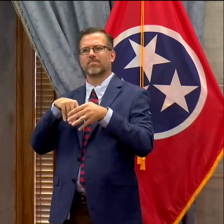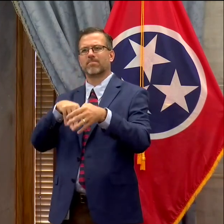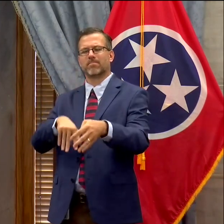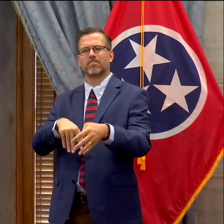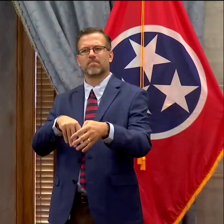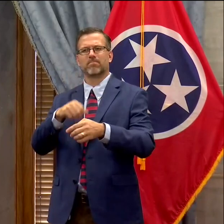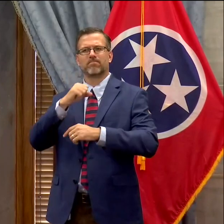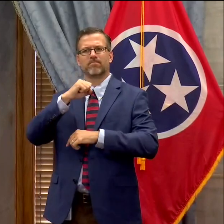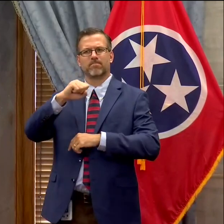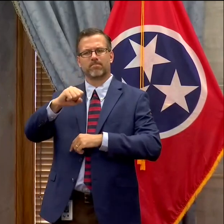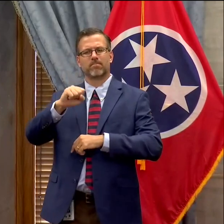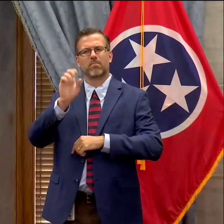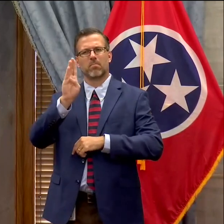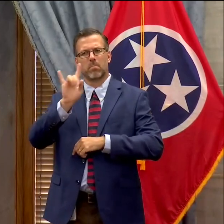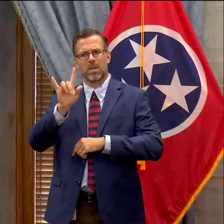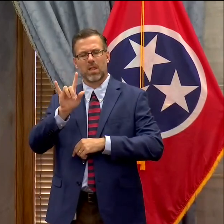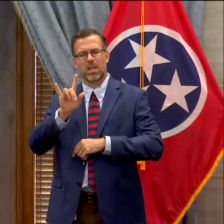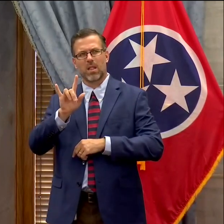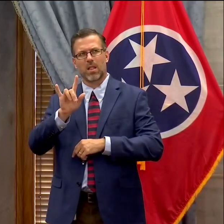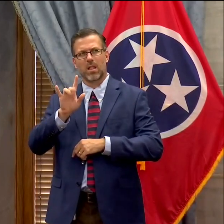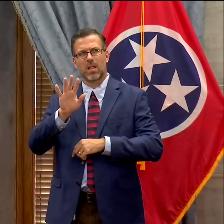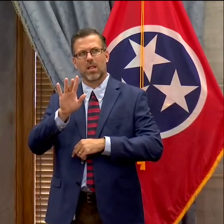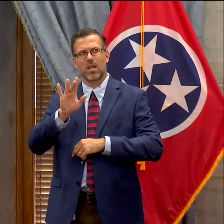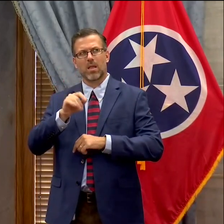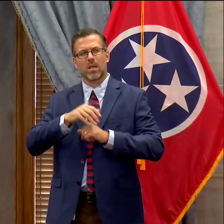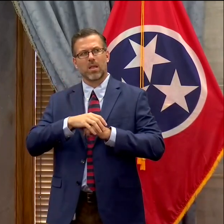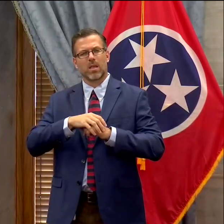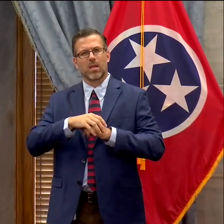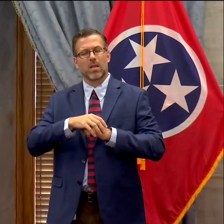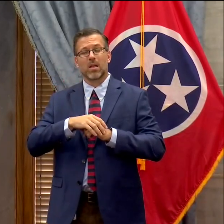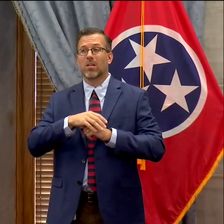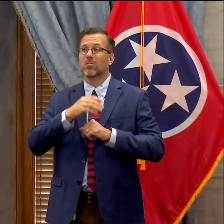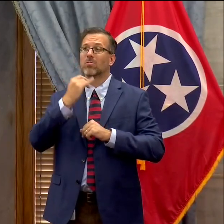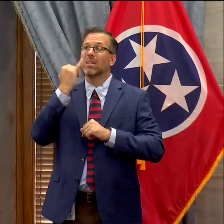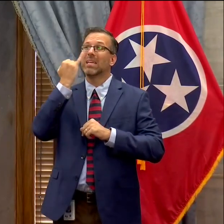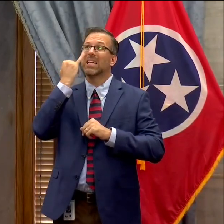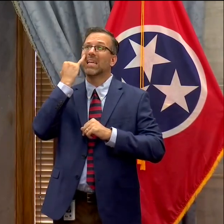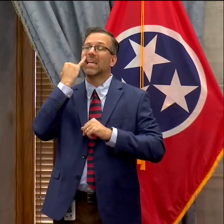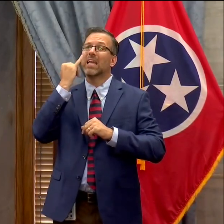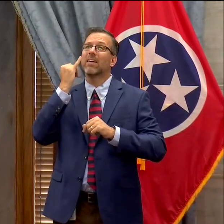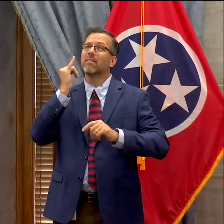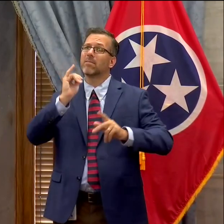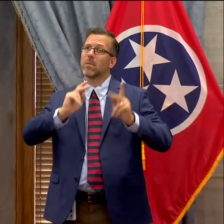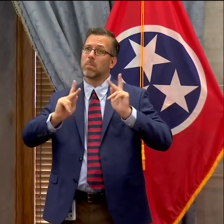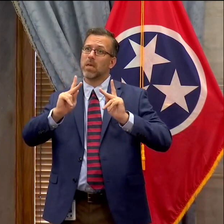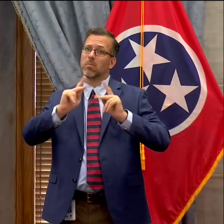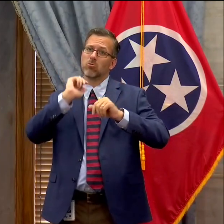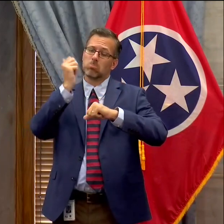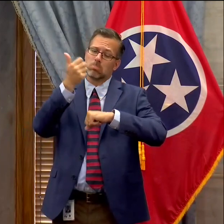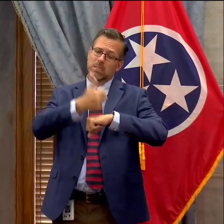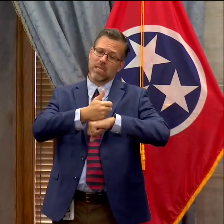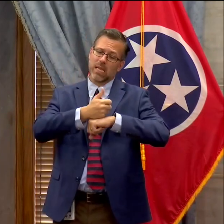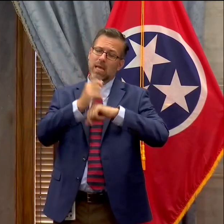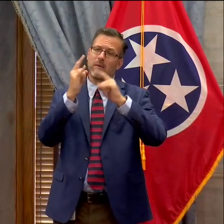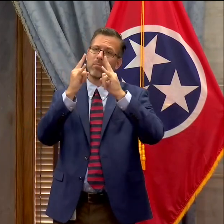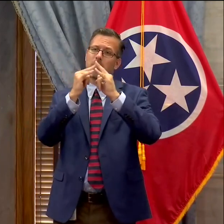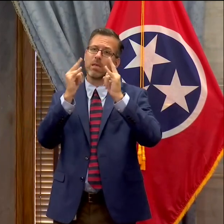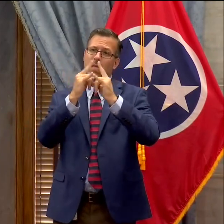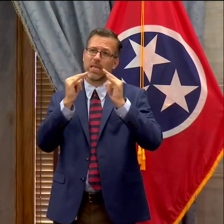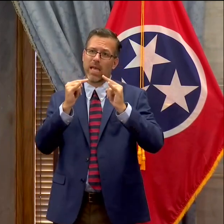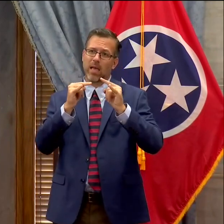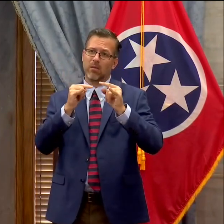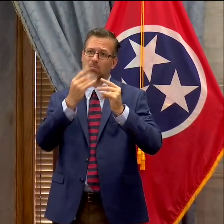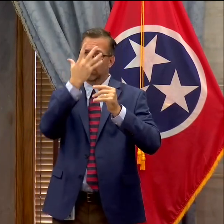do you feel that making camping after the warning and so forth in restricted